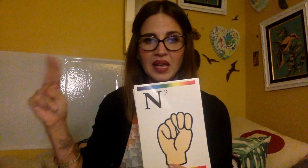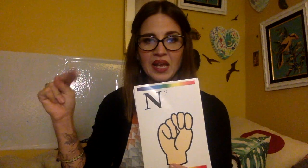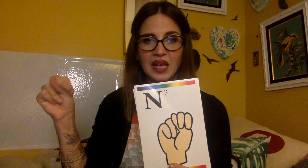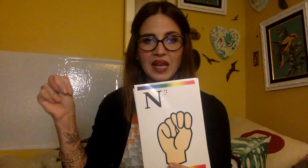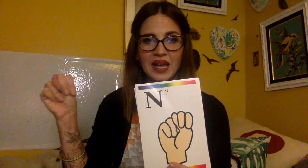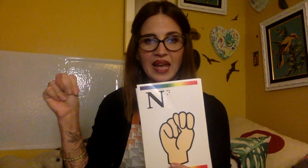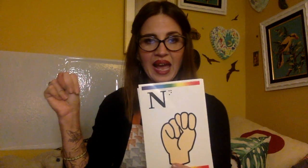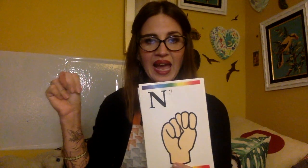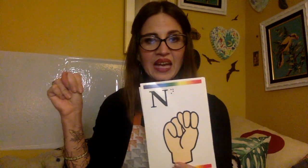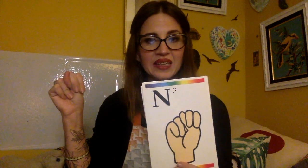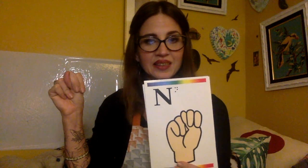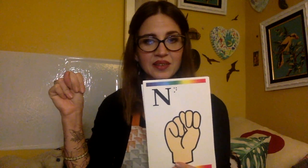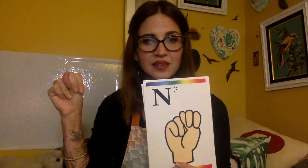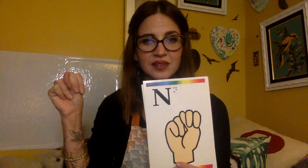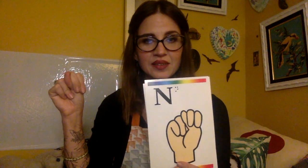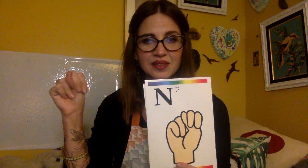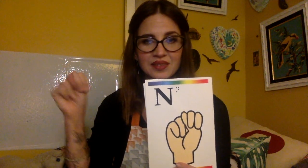N, N.